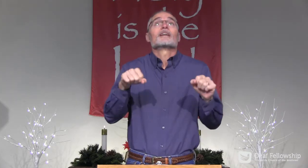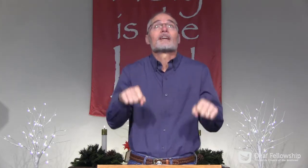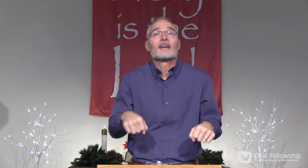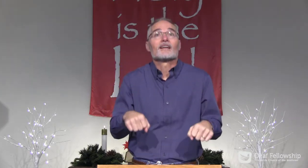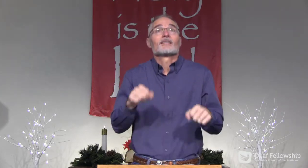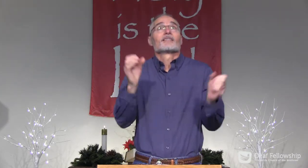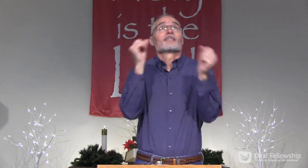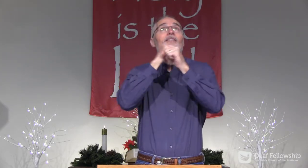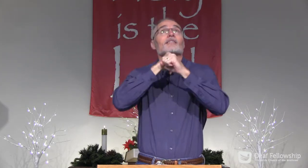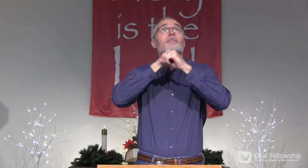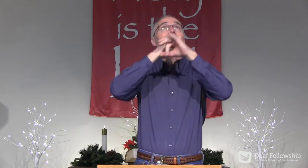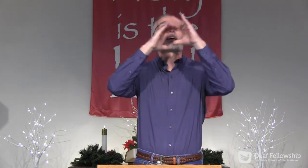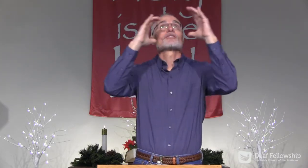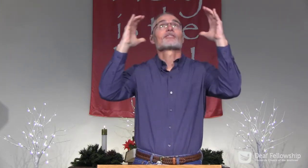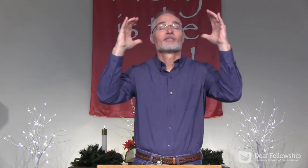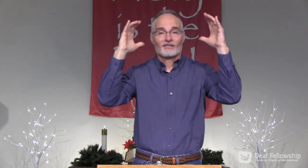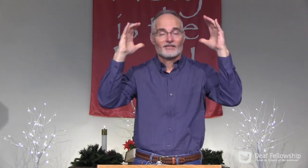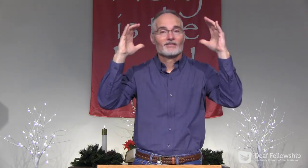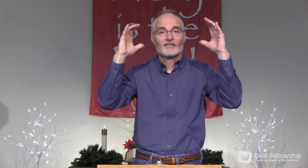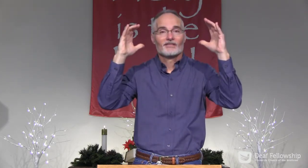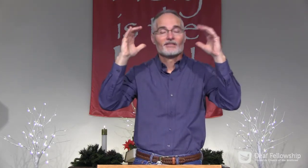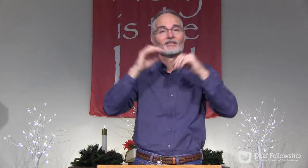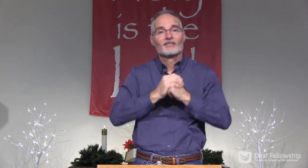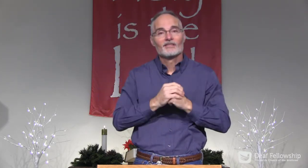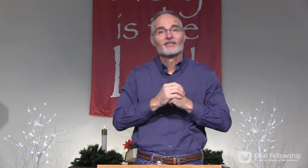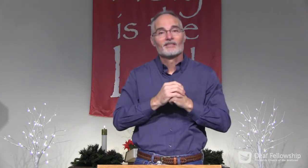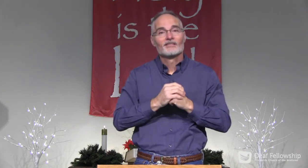beyond what we can possibly imagine.